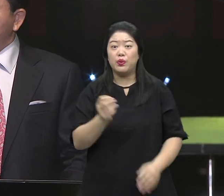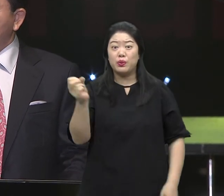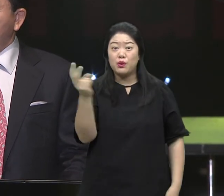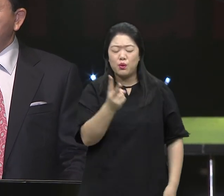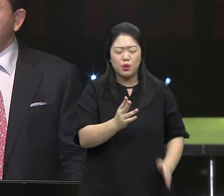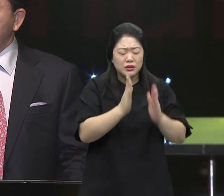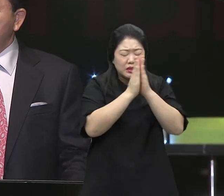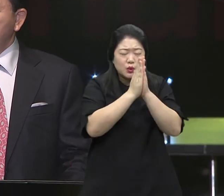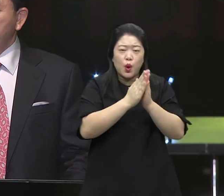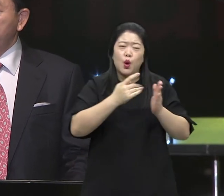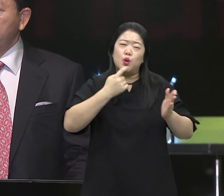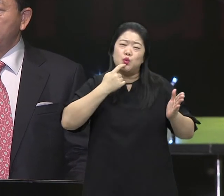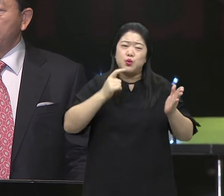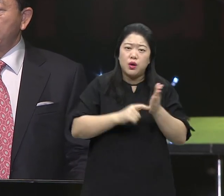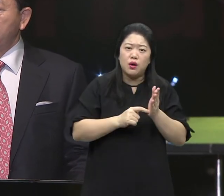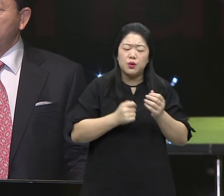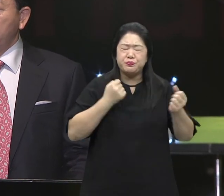Anyone can do it, but no one is.